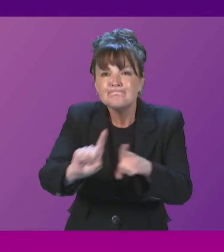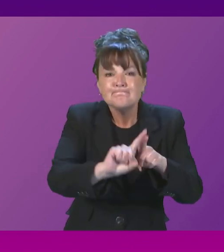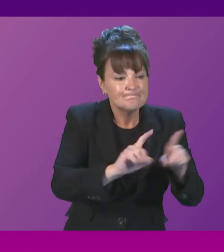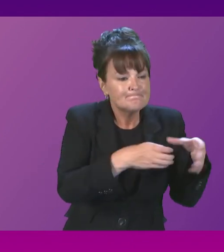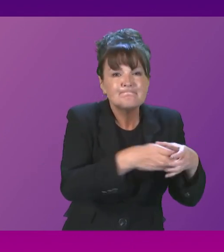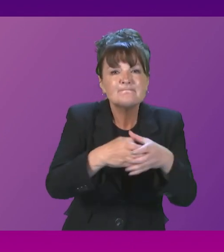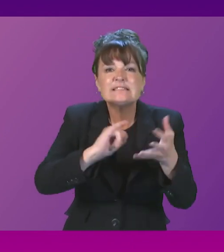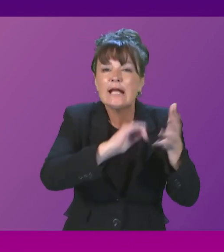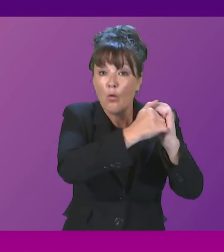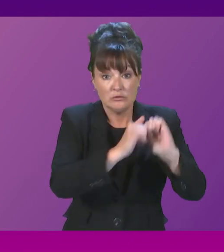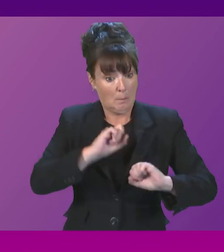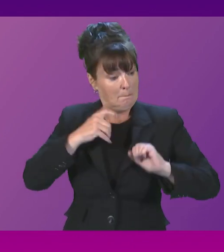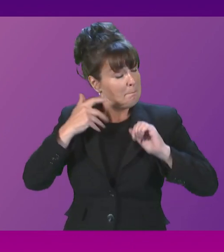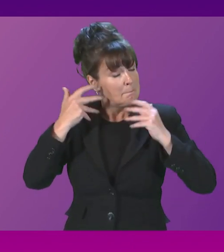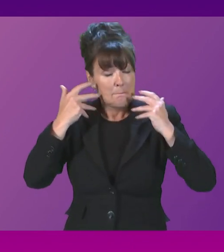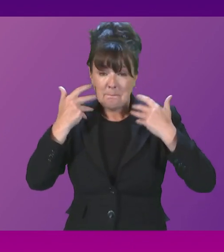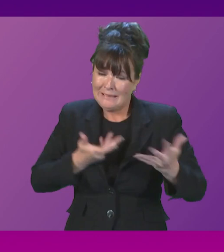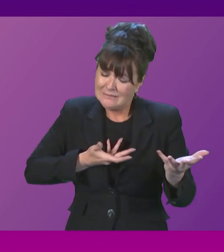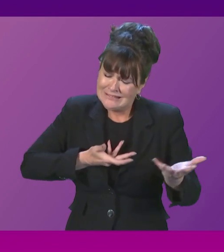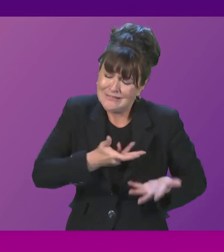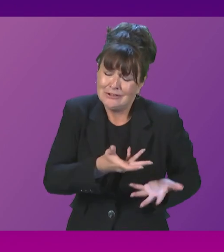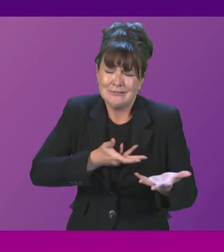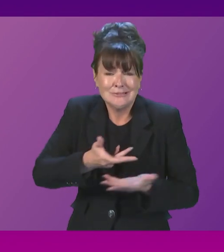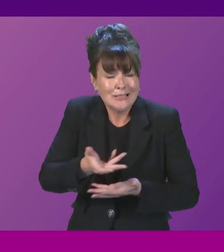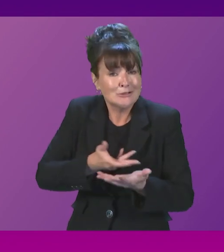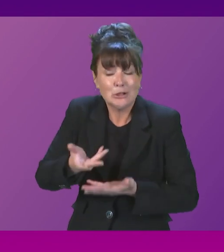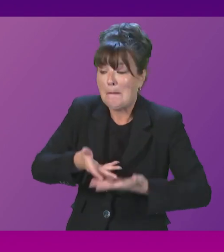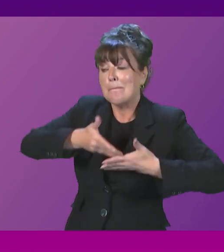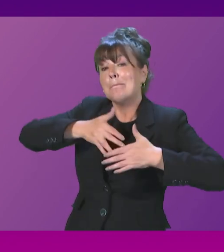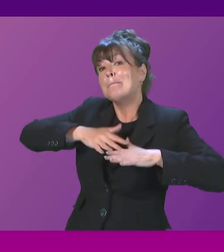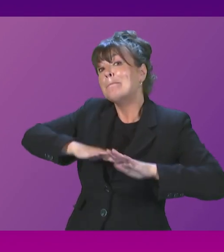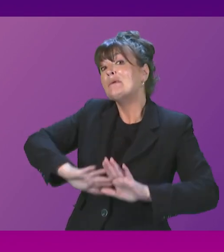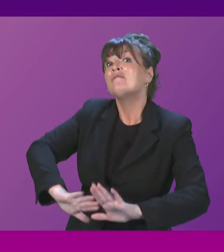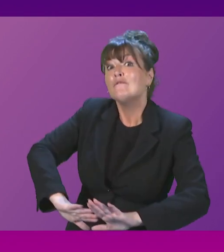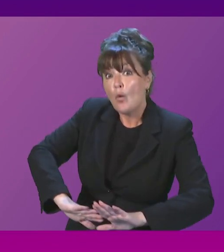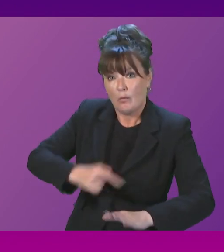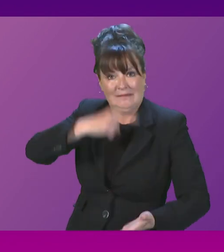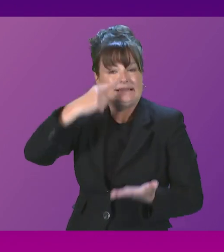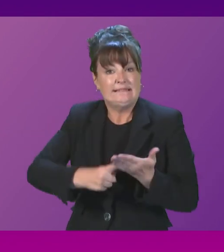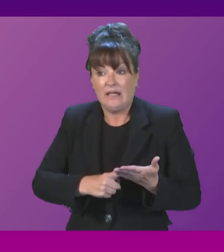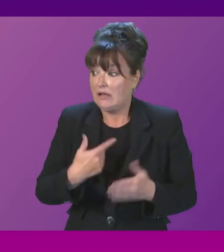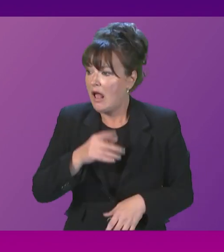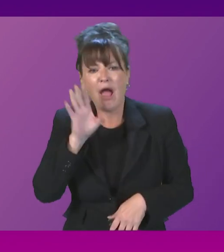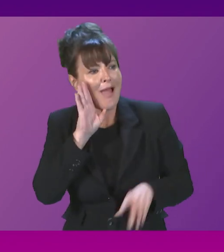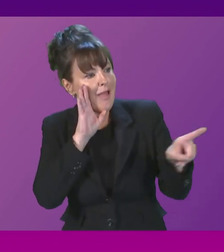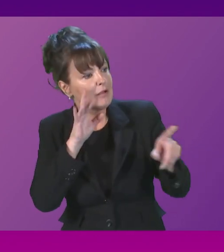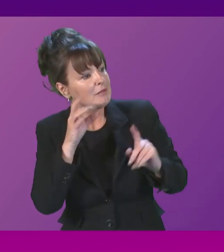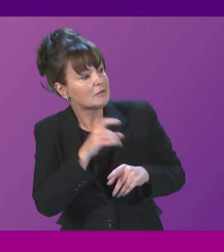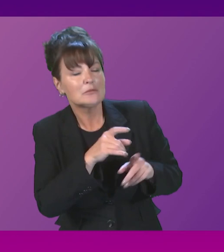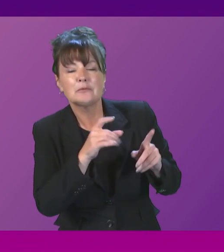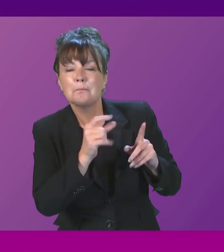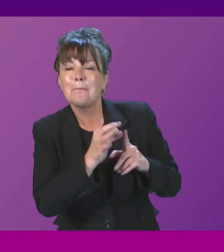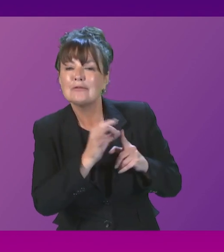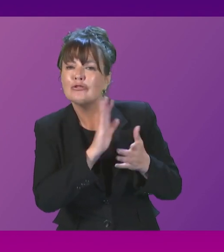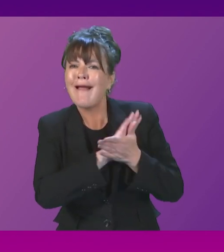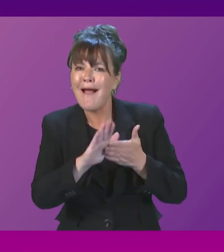having discussions ahead of any decisions we are taking. I heard Patrick Harvey as I came into the chamber for the First Minister's questions talking,